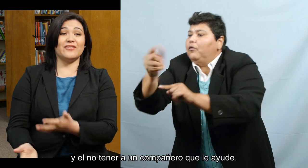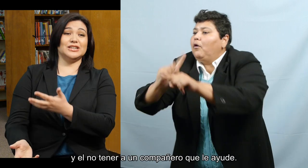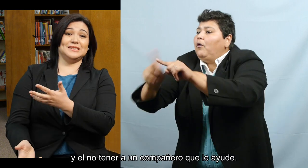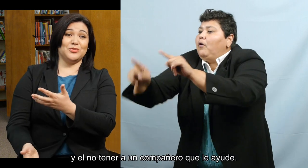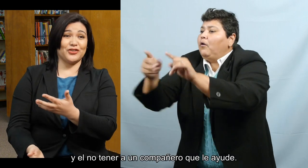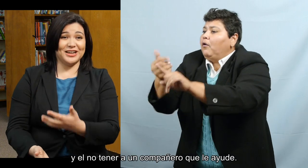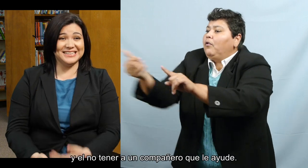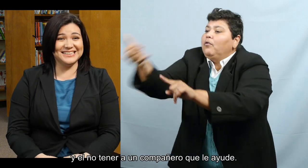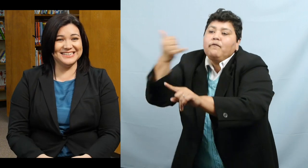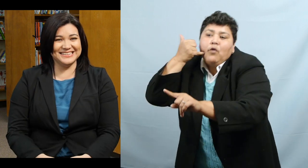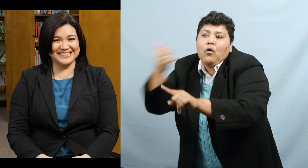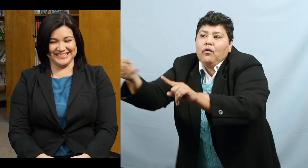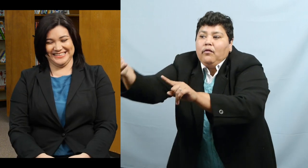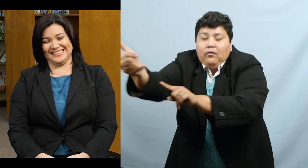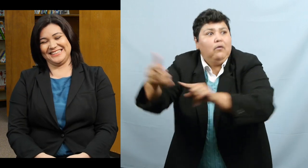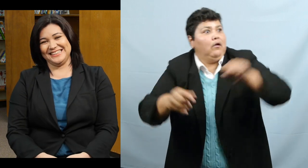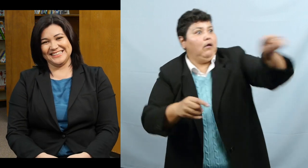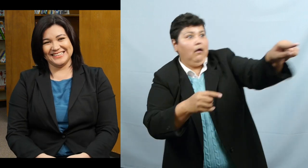And not having a team for it.